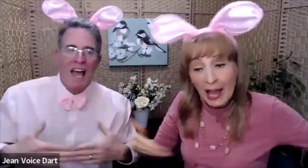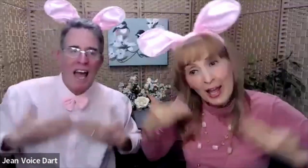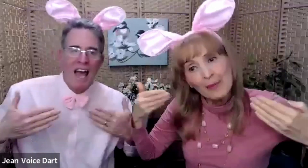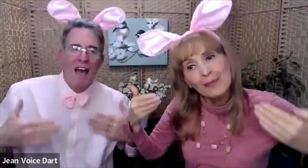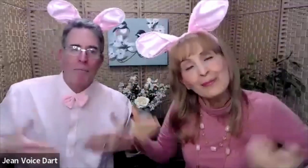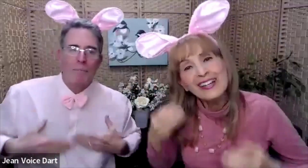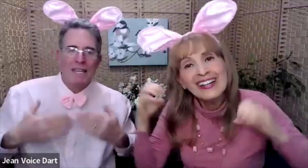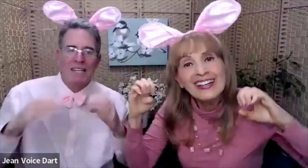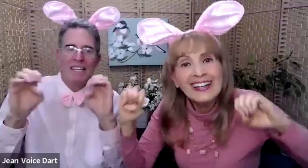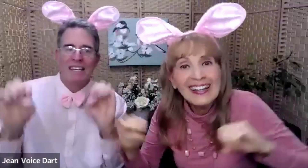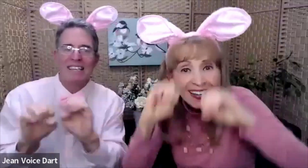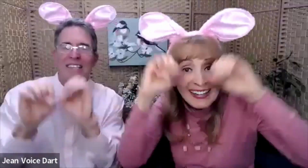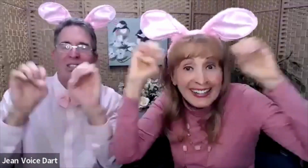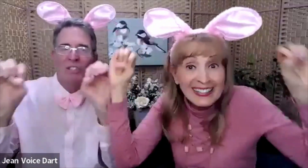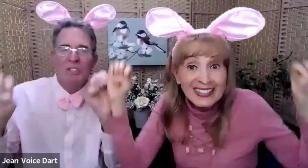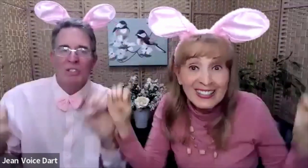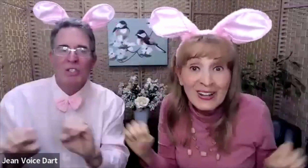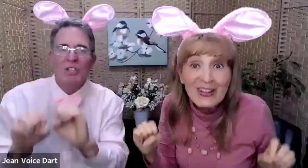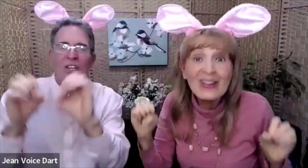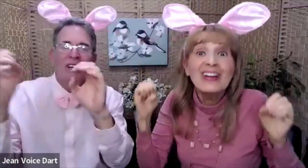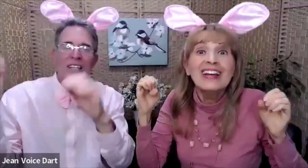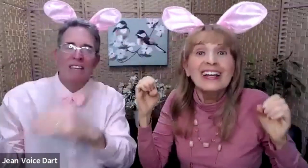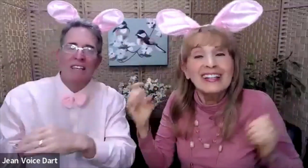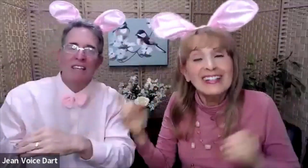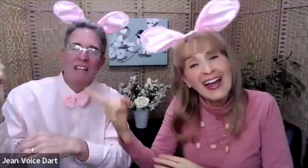Happy Easter day.